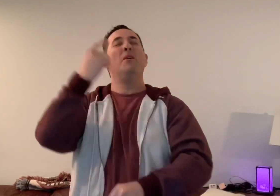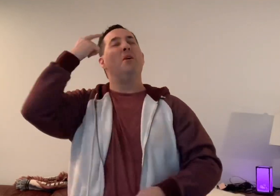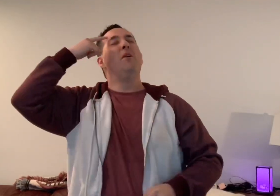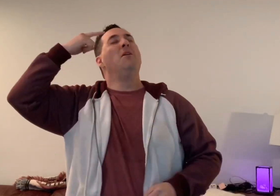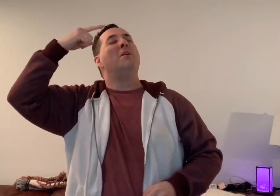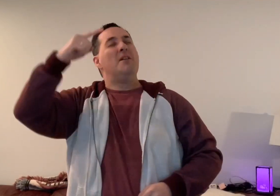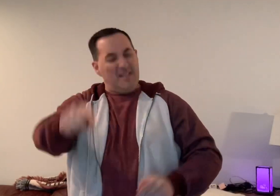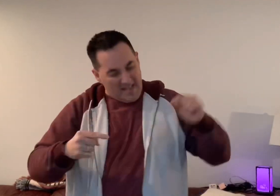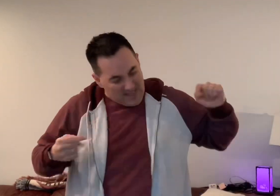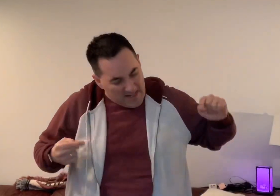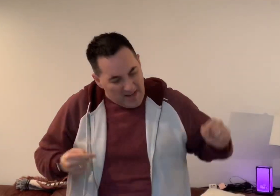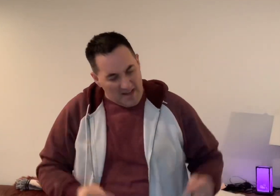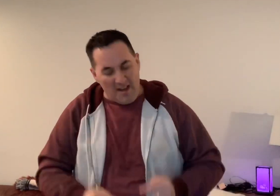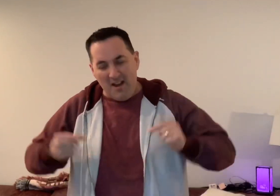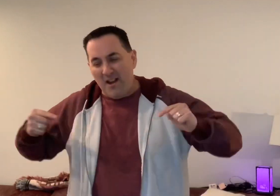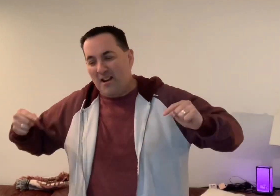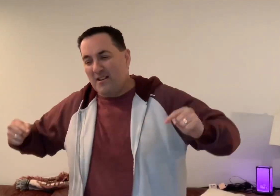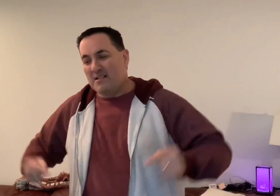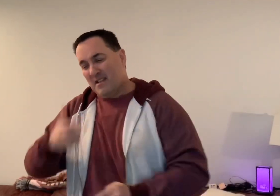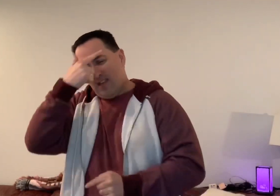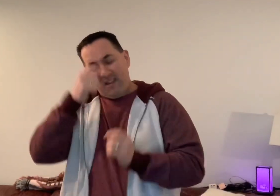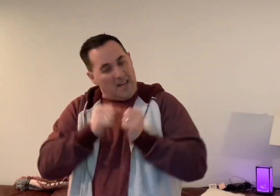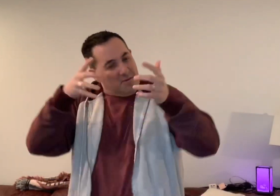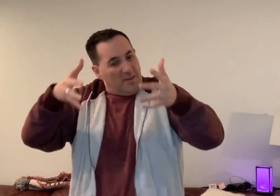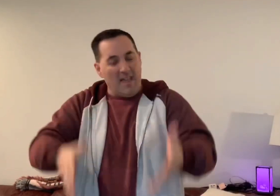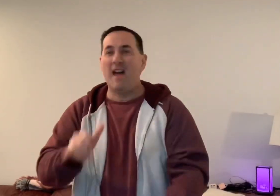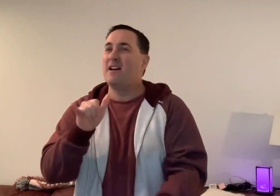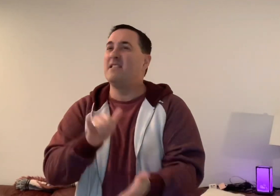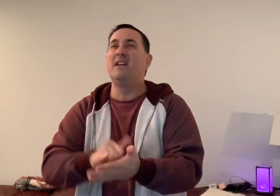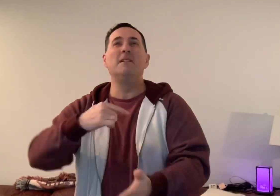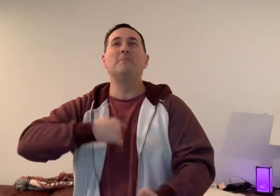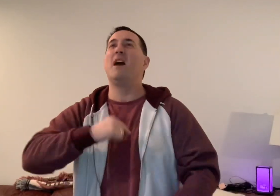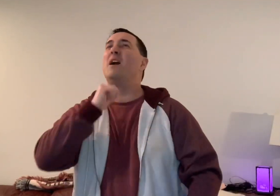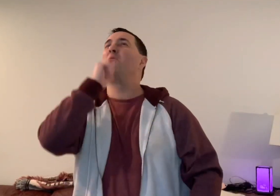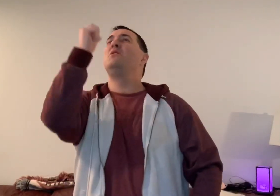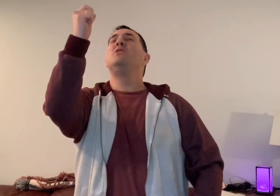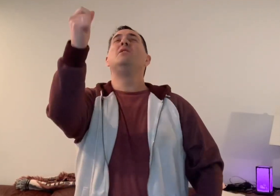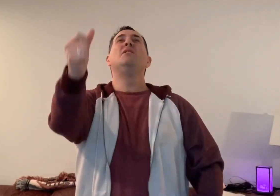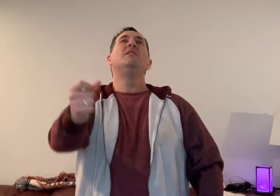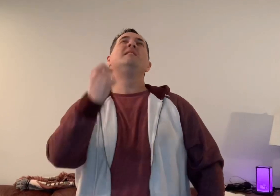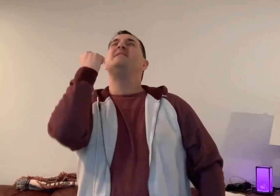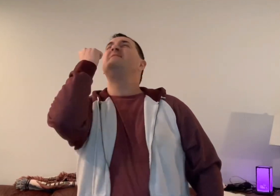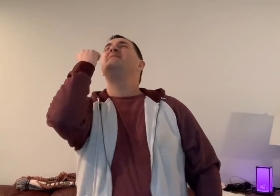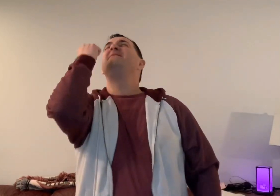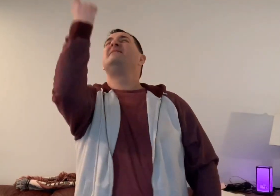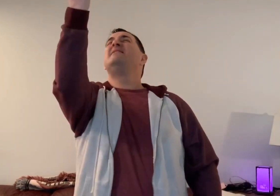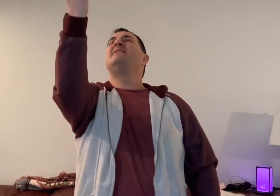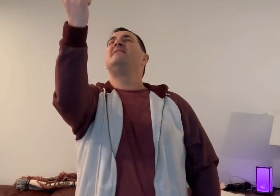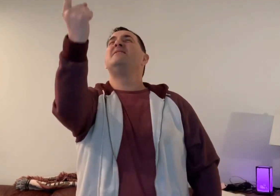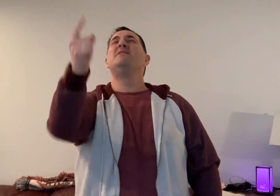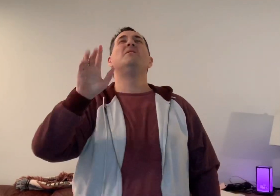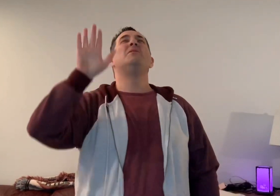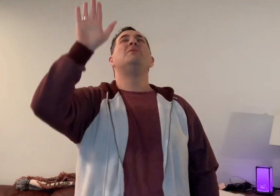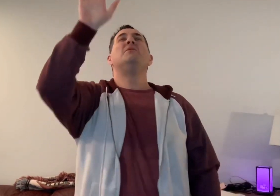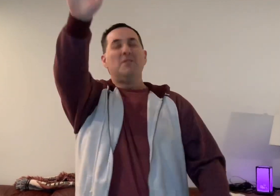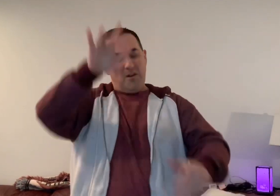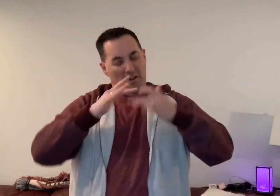the scars Cause without them I wouldn't know your